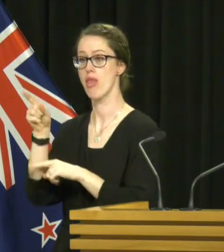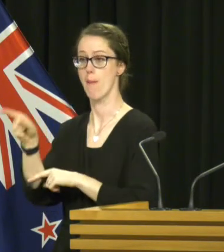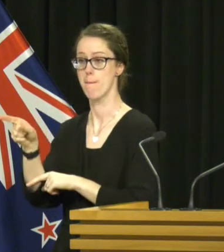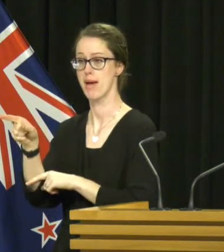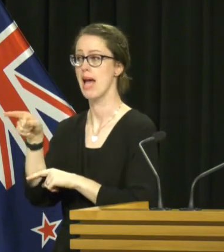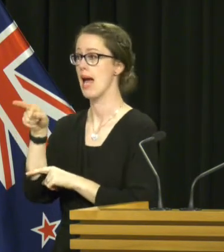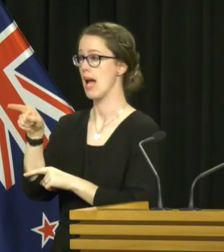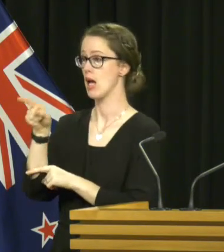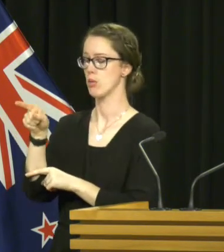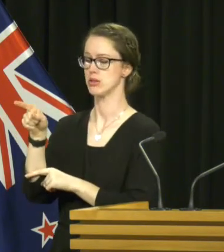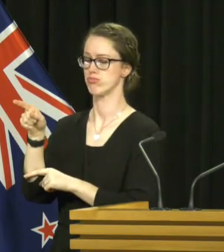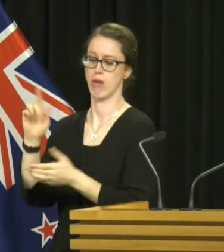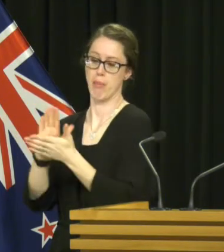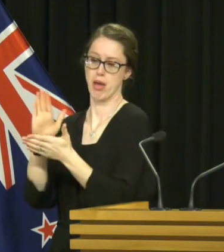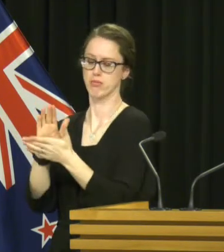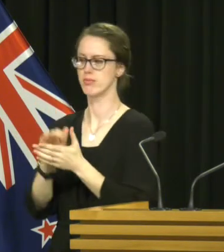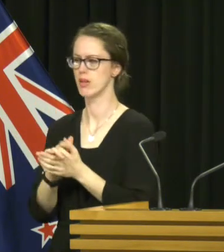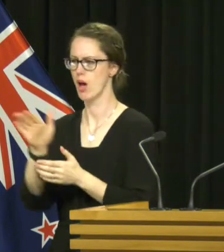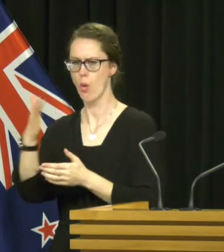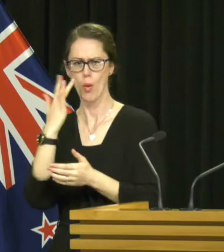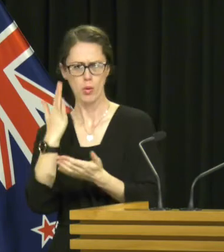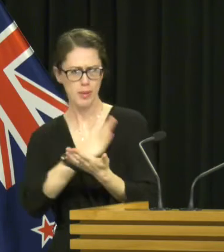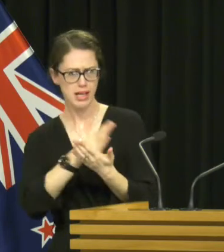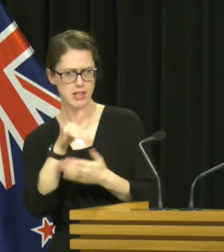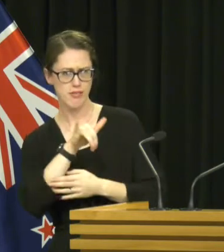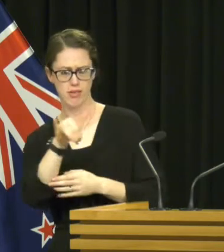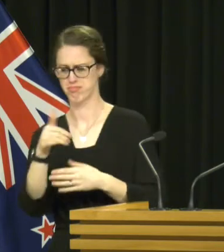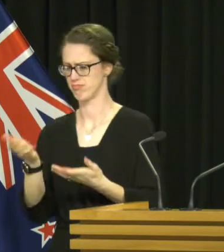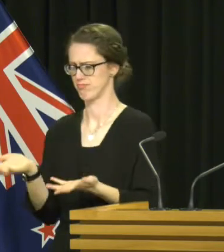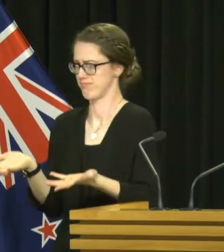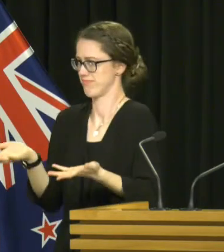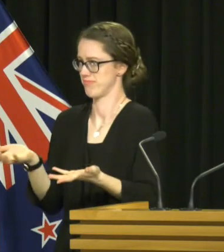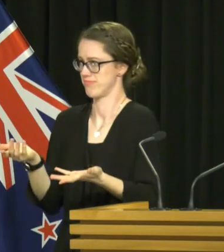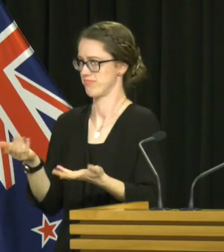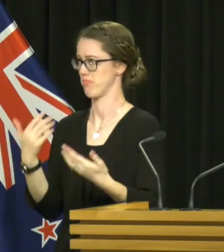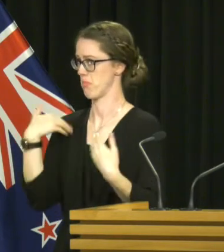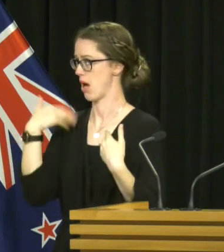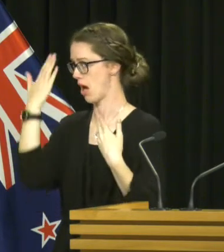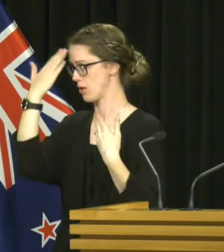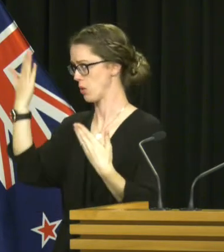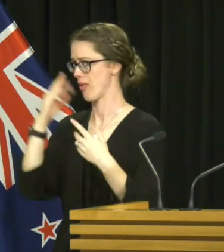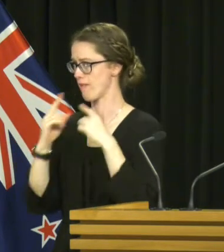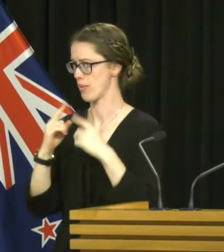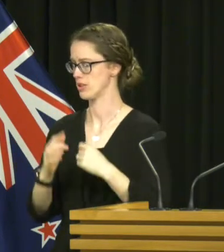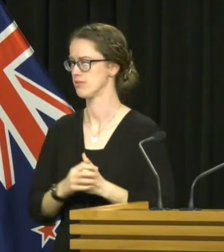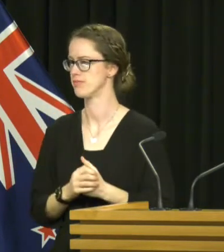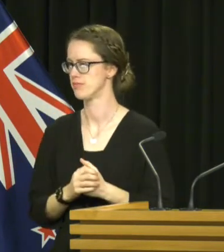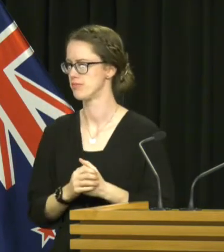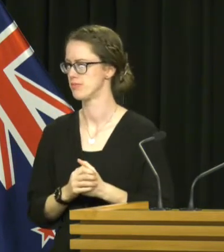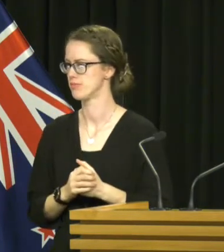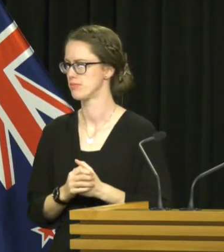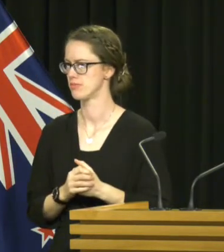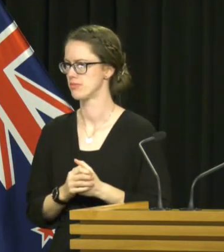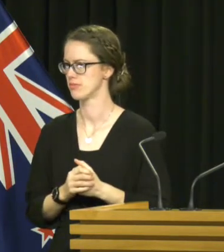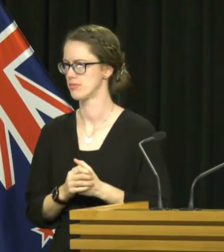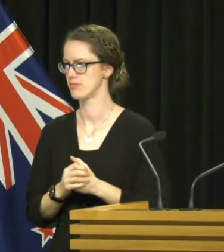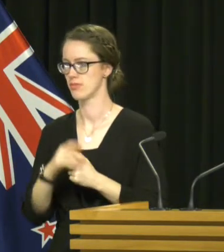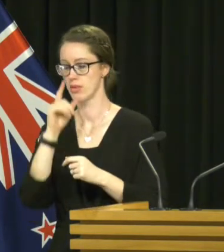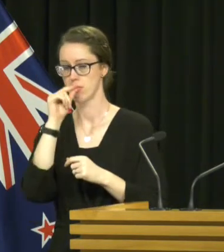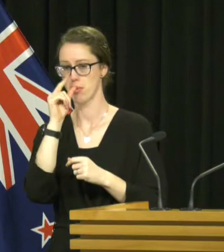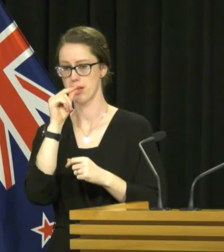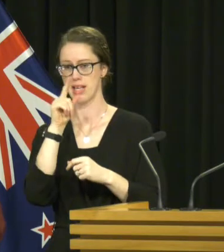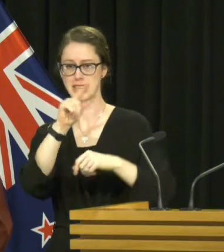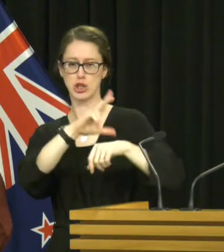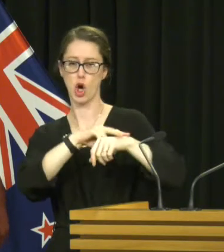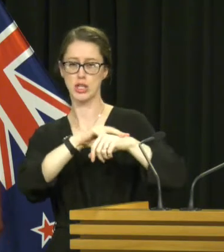him on, he was in good spirit. When is he going to be cleared to fly? Unfortunately, I don't know that information. How will the government? Probably only